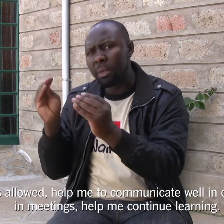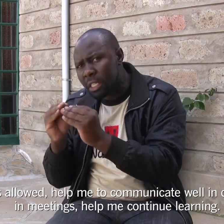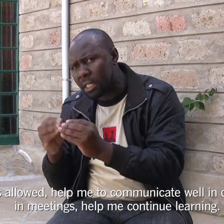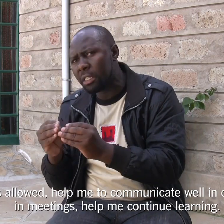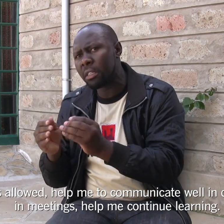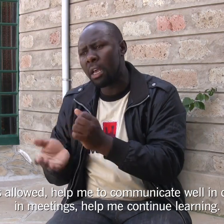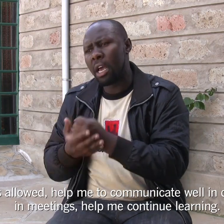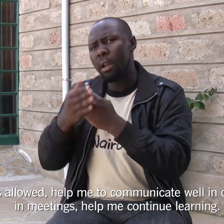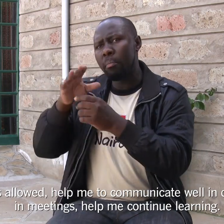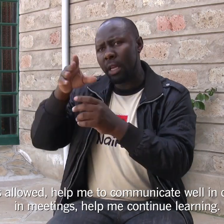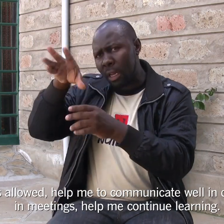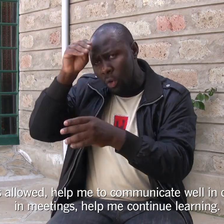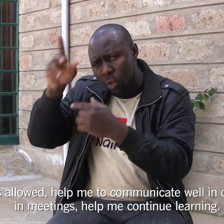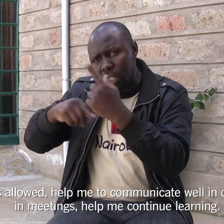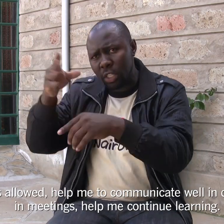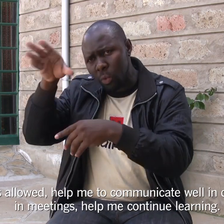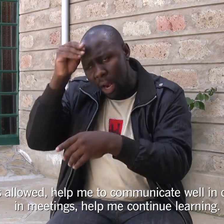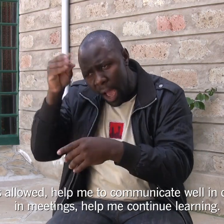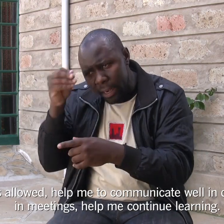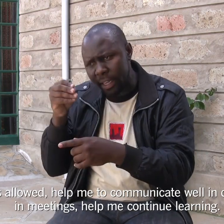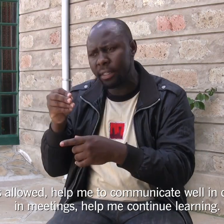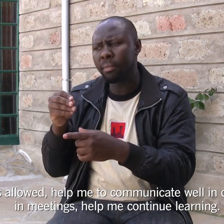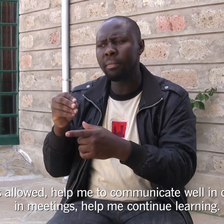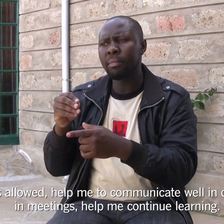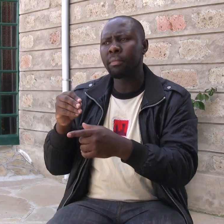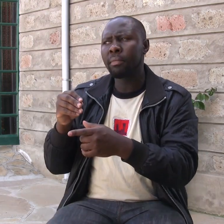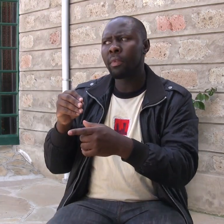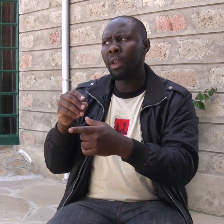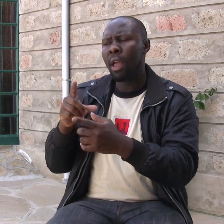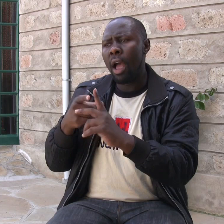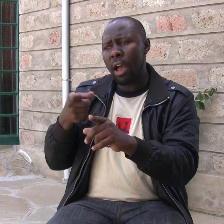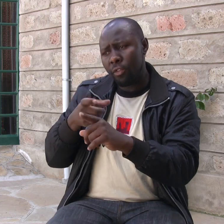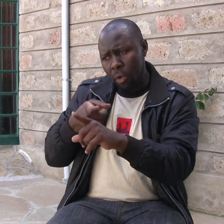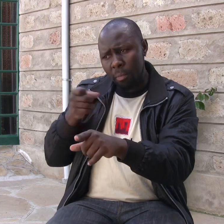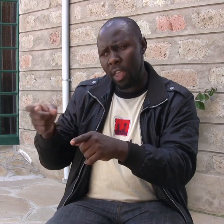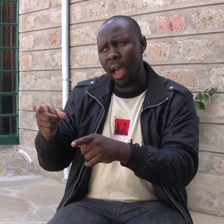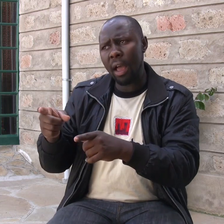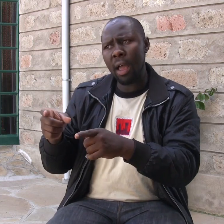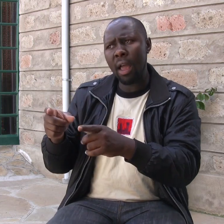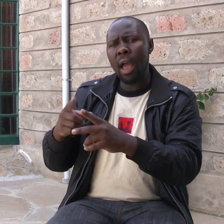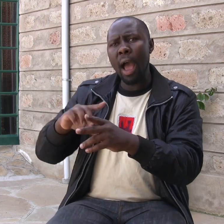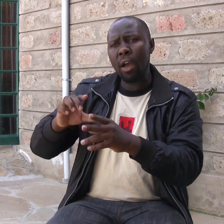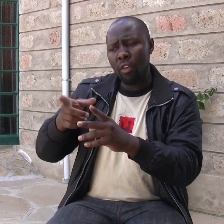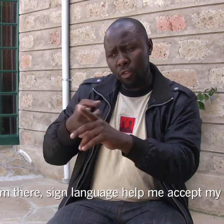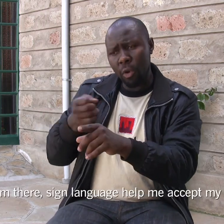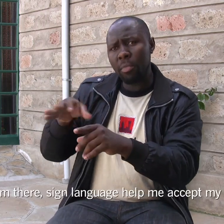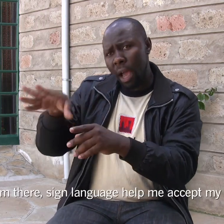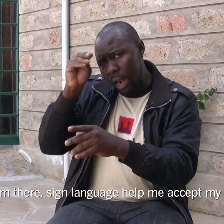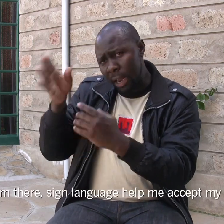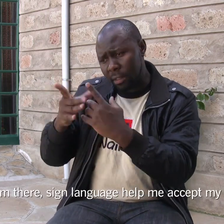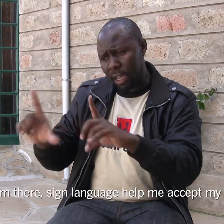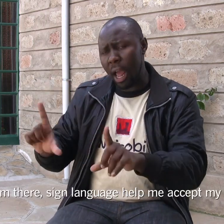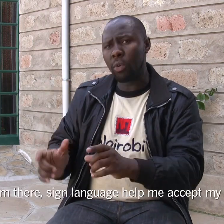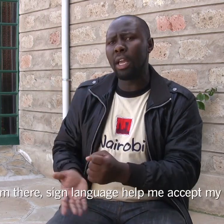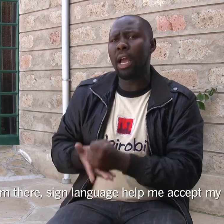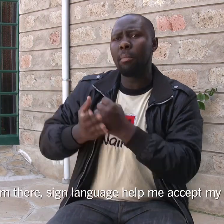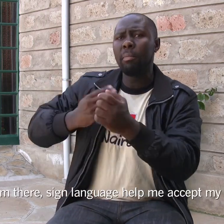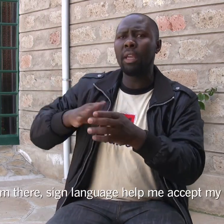meetings, helped me continue learning. And from there, learning sign language helped me